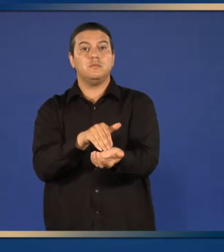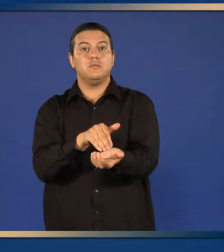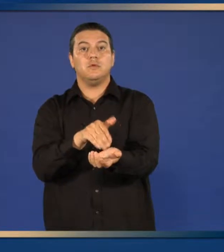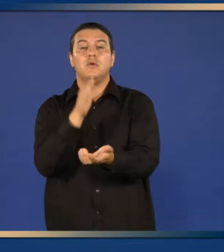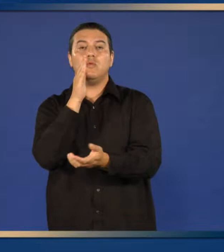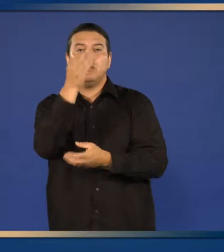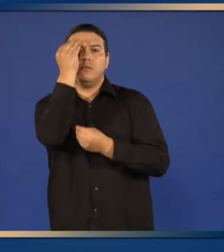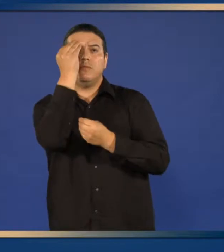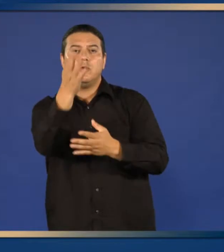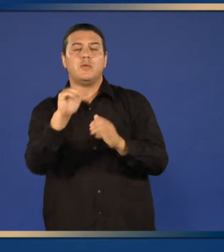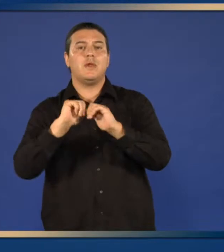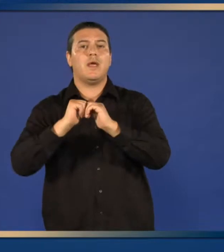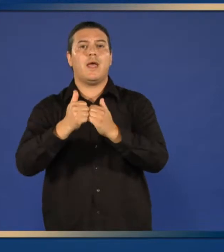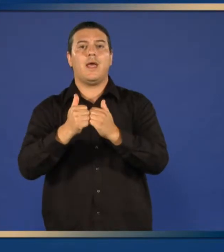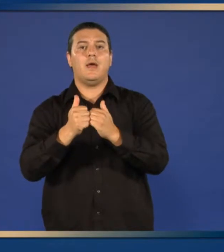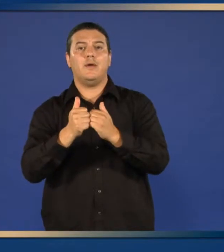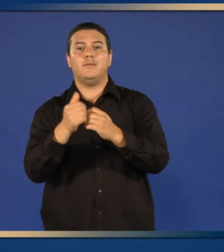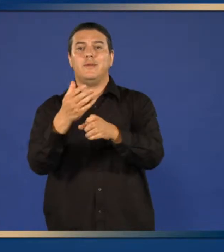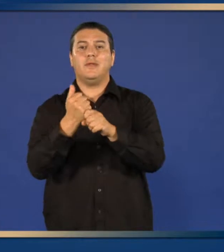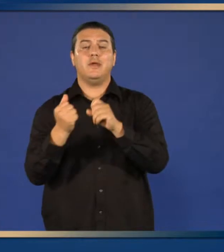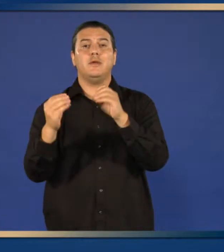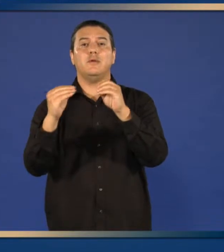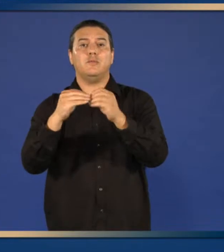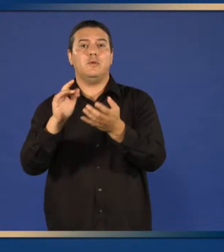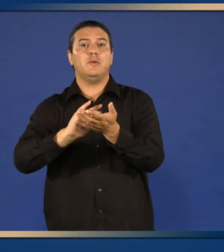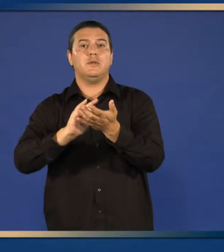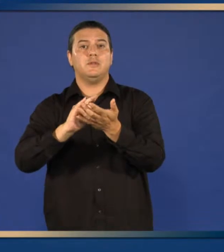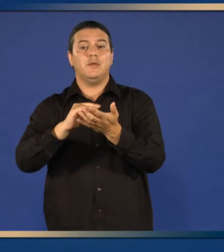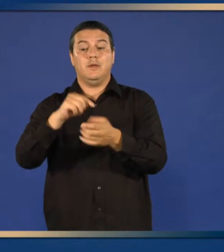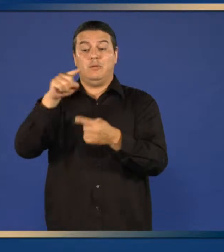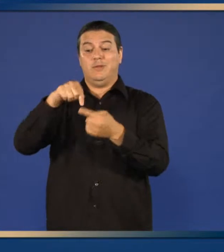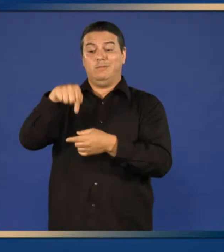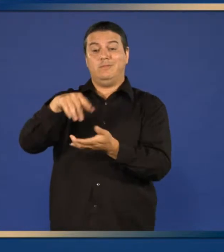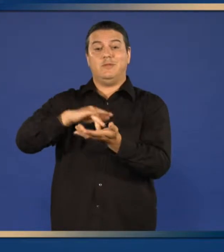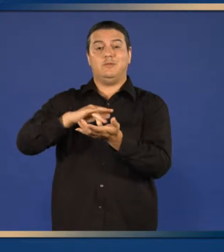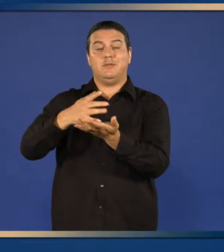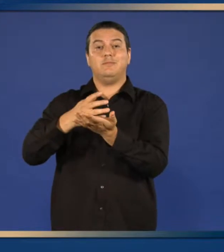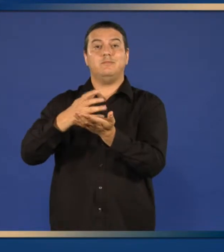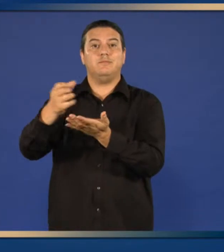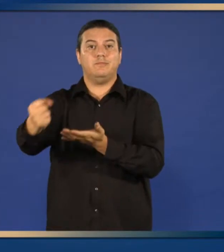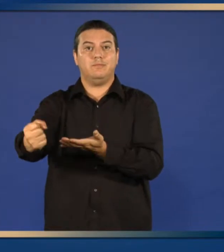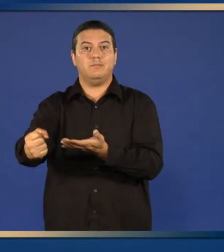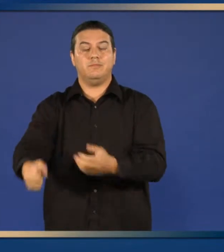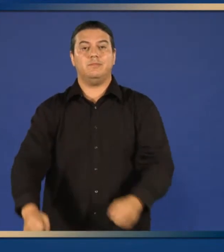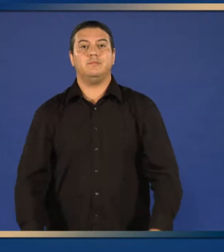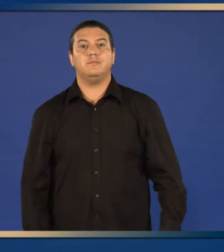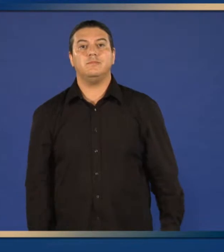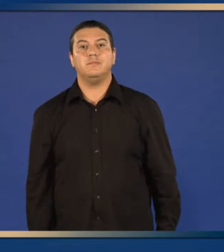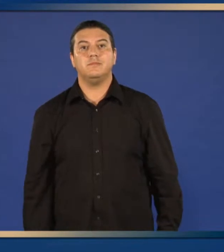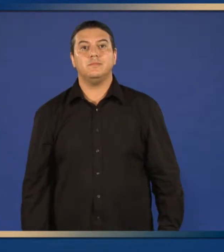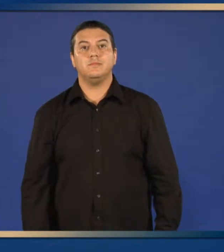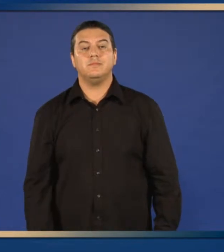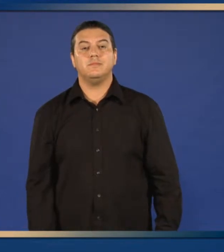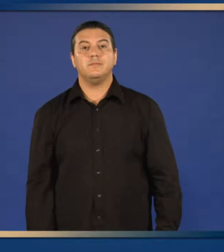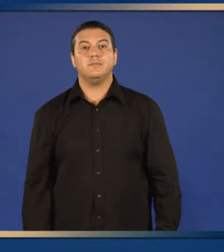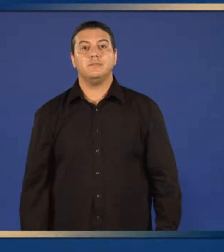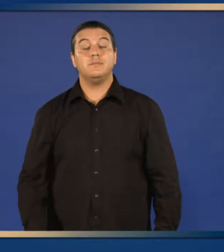care provider will inform you if you need more medicine after you finish this supply.